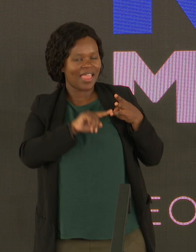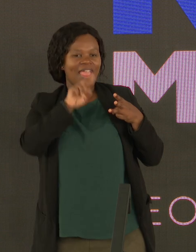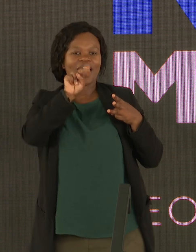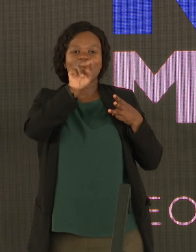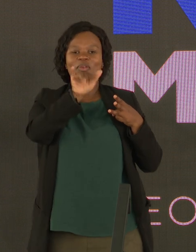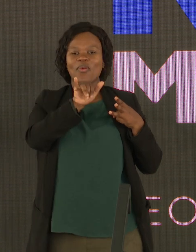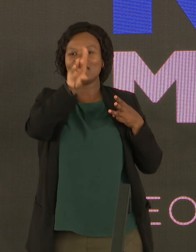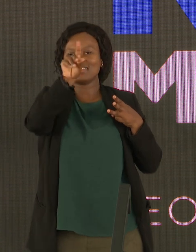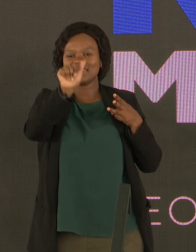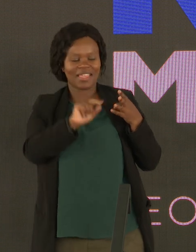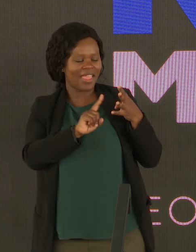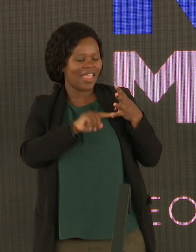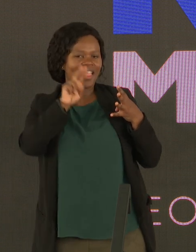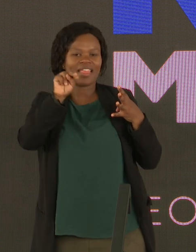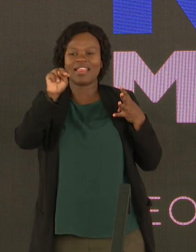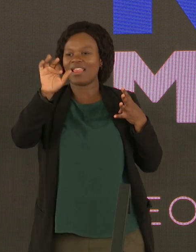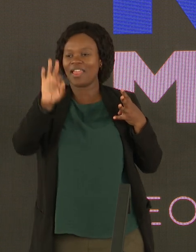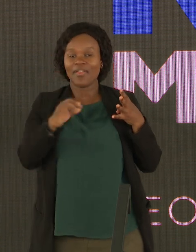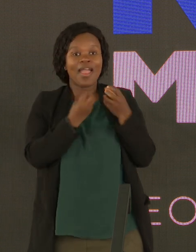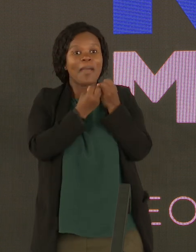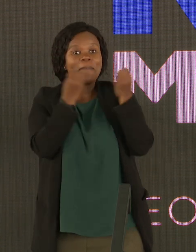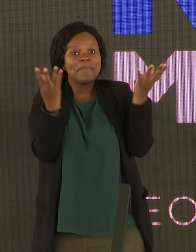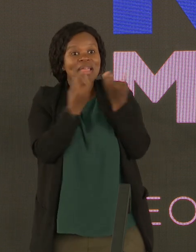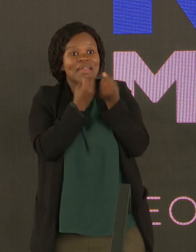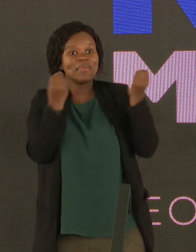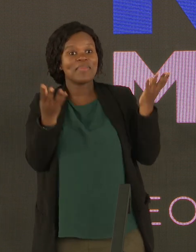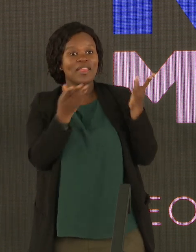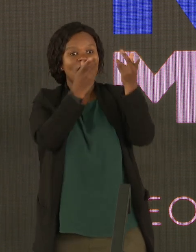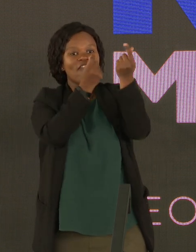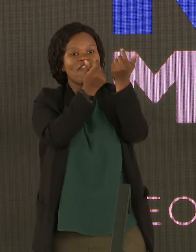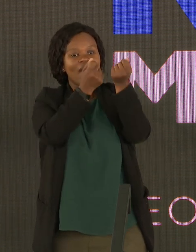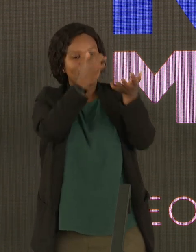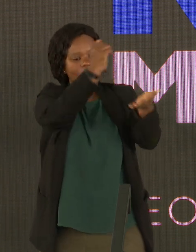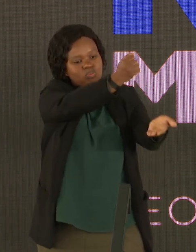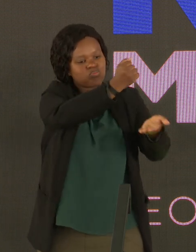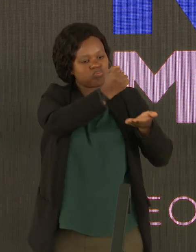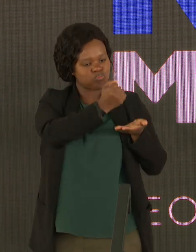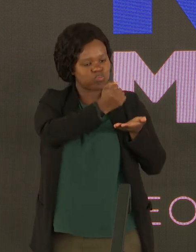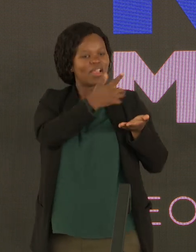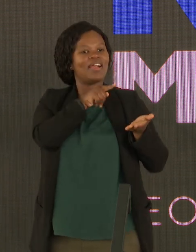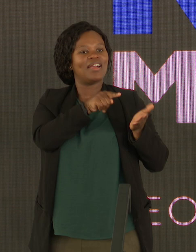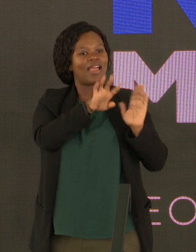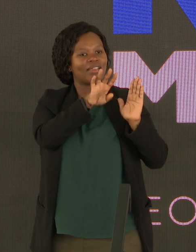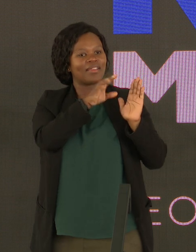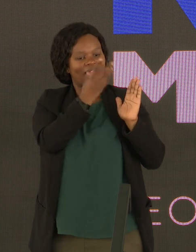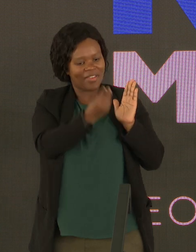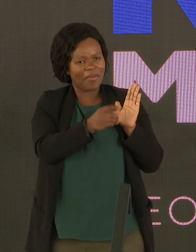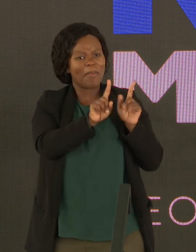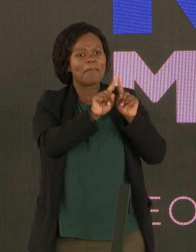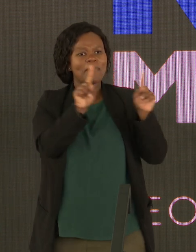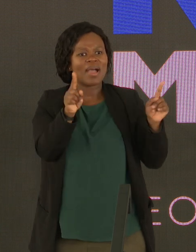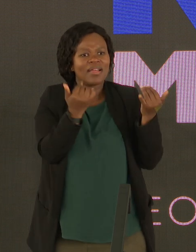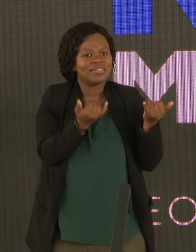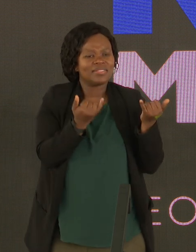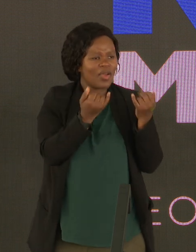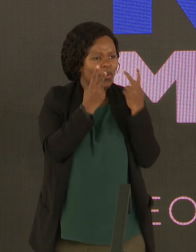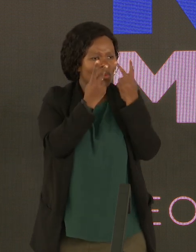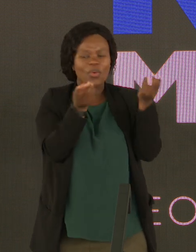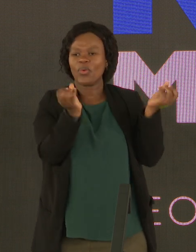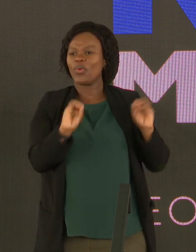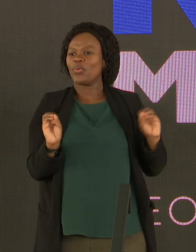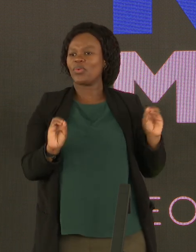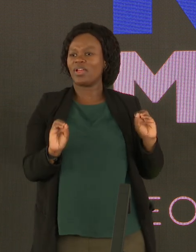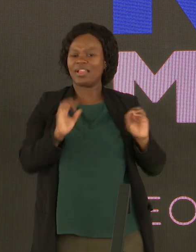we've got NEF, we've got so many developmental finance institutions. But yet, why aren't we seeing the construction of